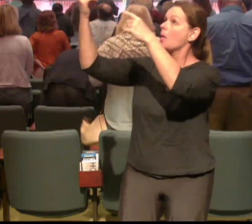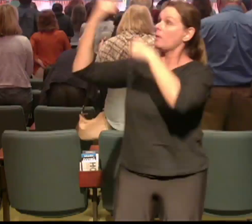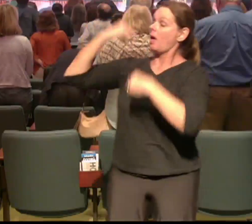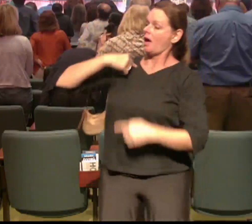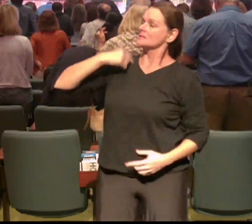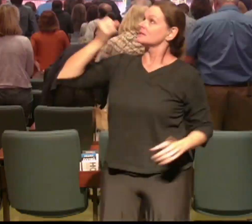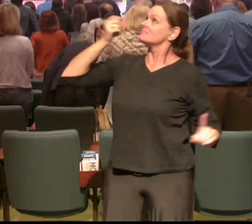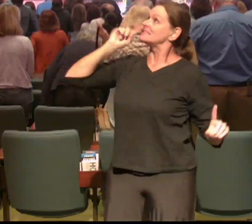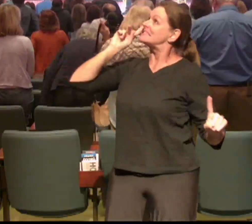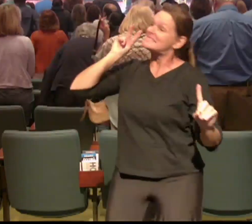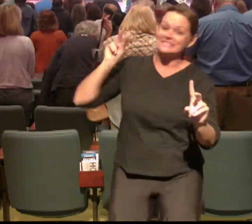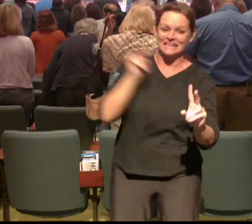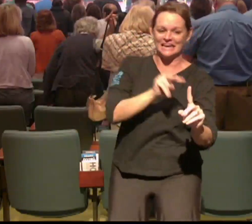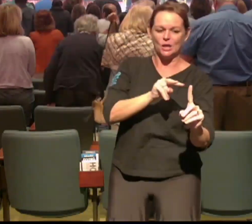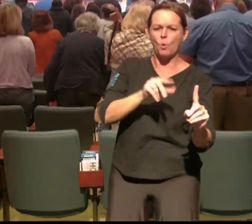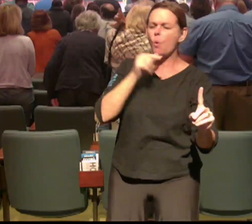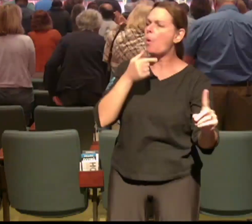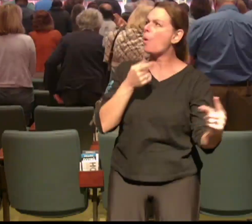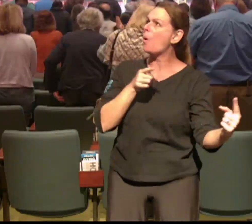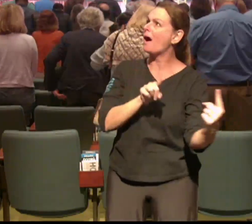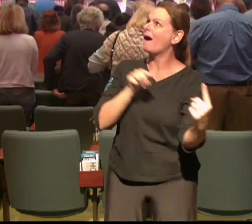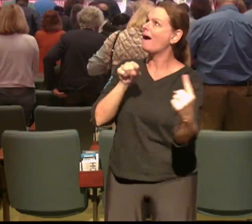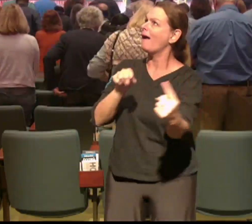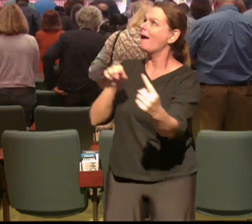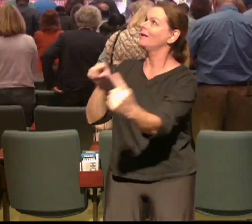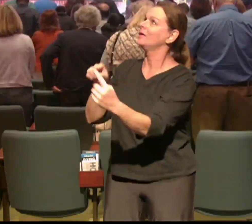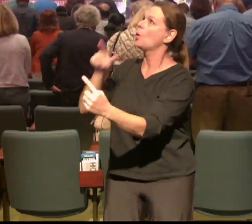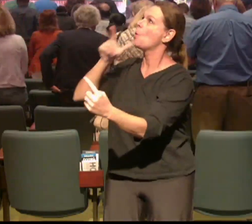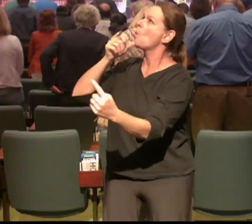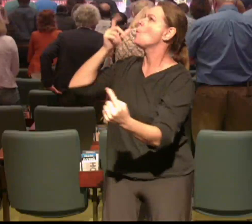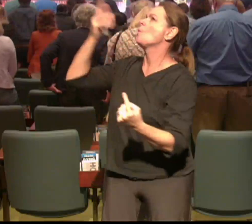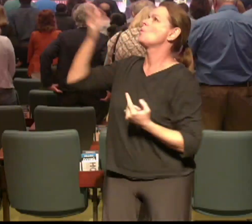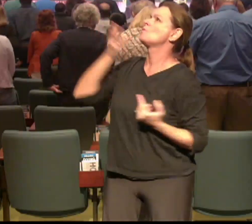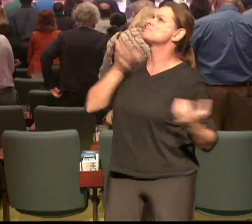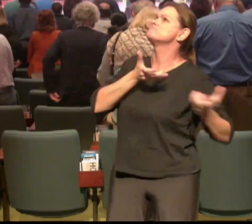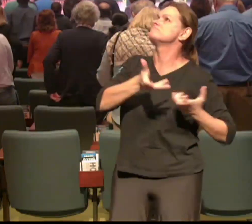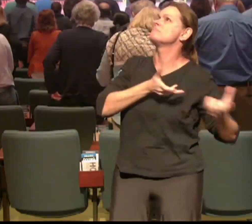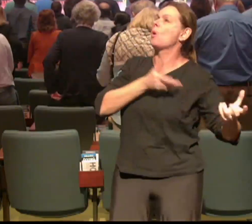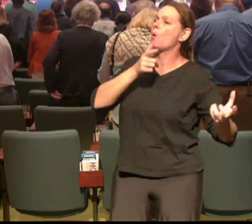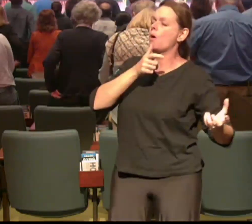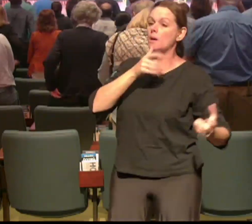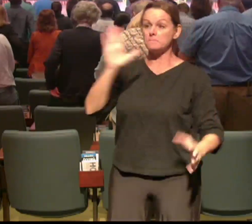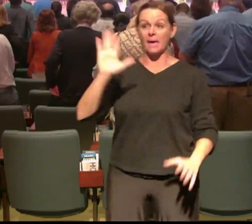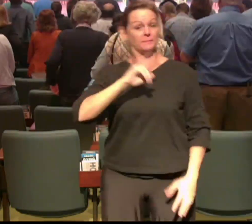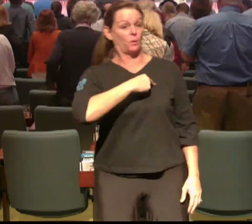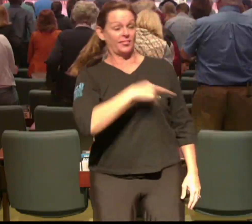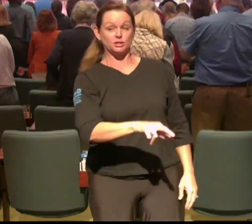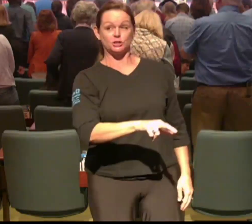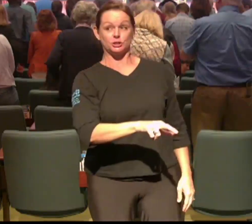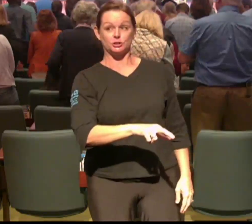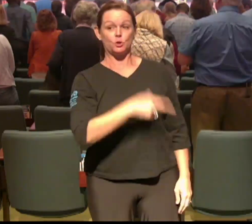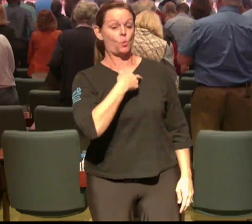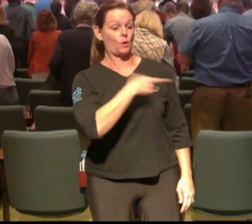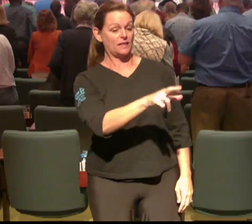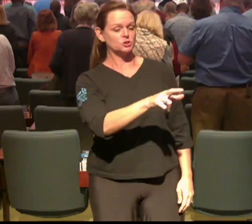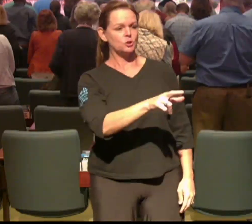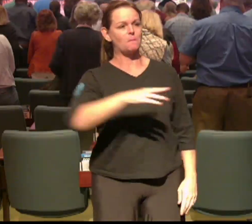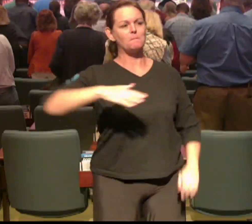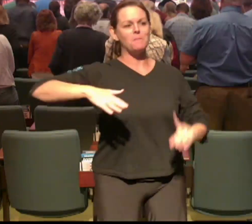around us that that need him that need a relationship with him they may have religion but they don't have a relationship and this is the week that you're going to your eyes are going to open